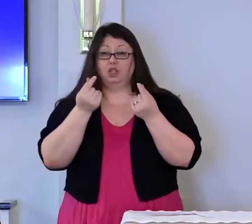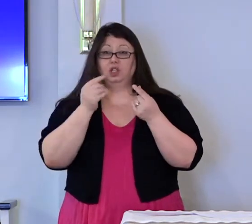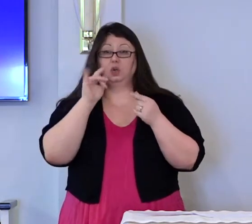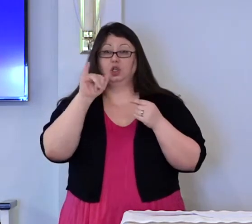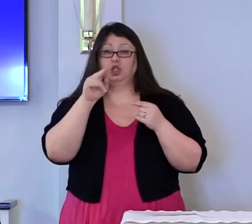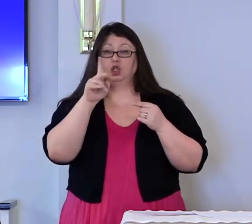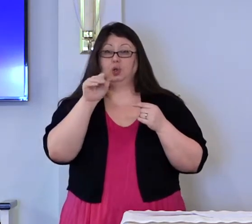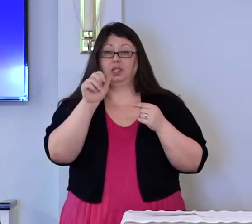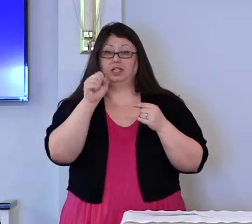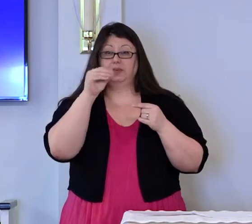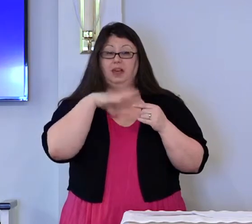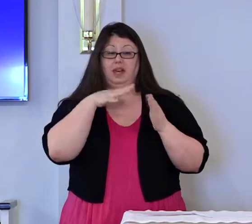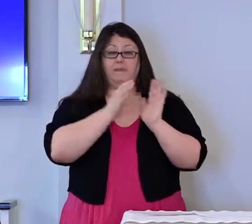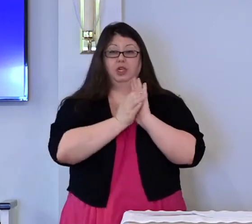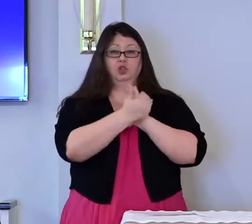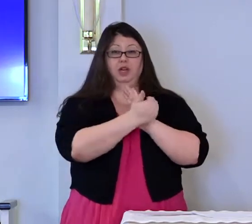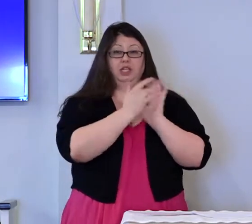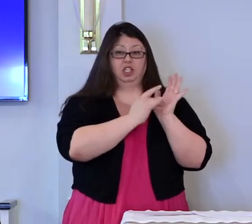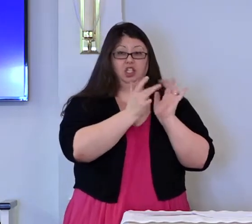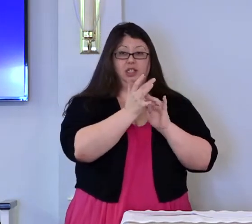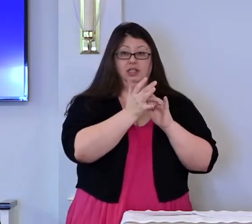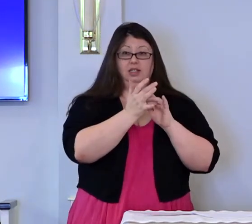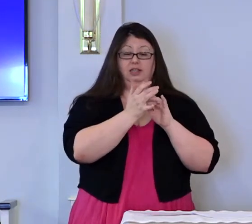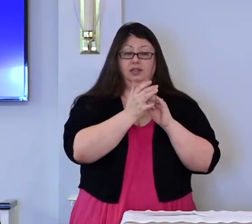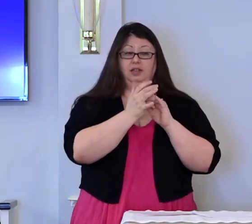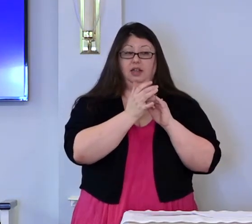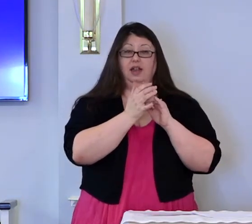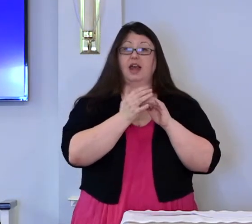And the conversation starts again.